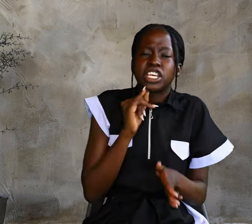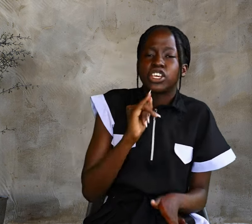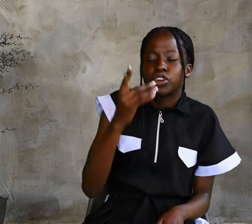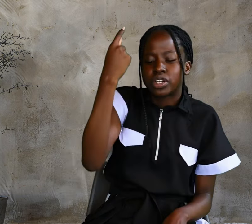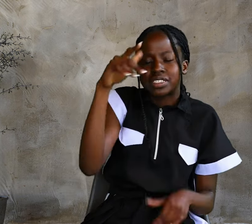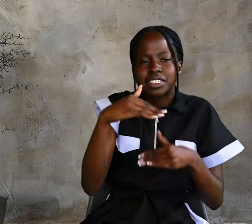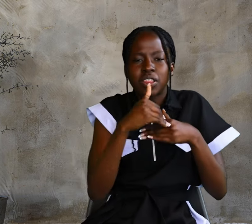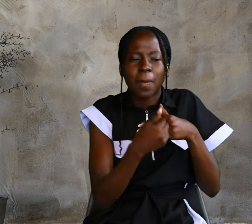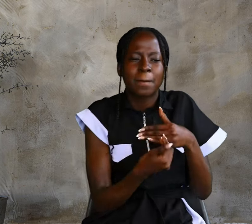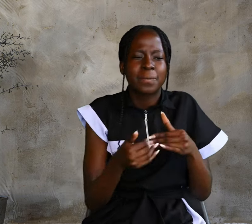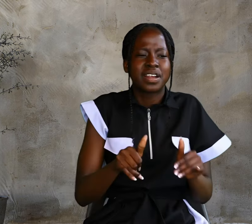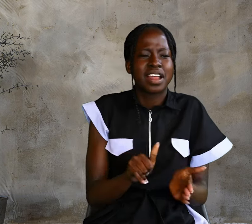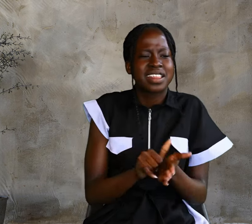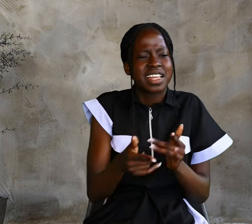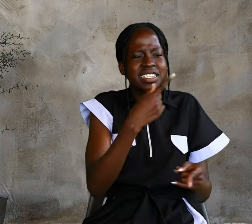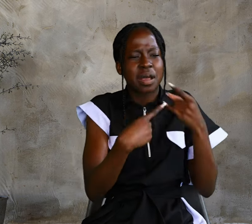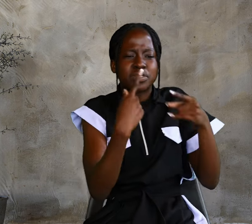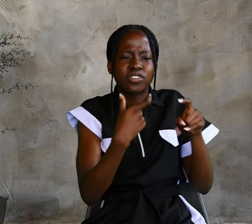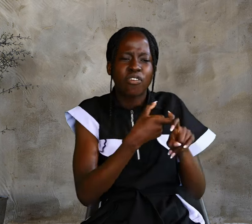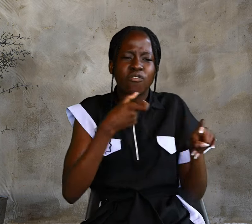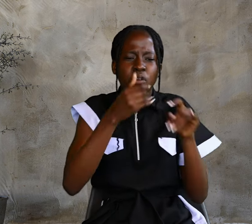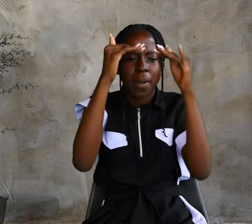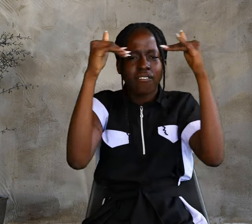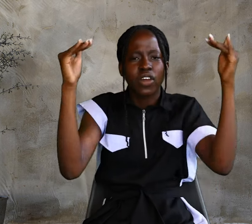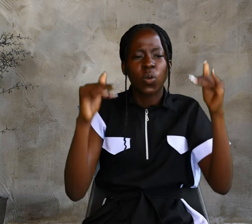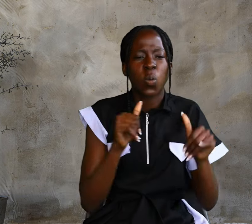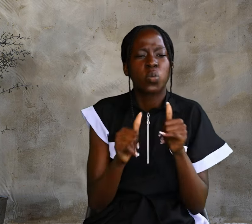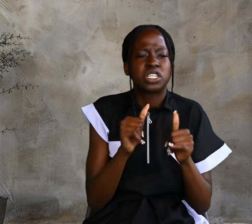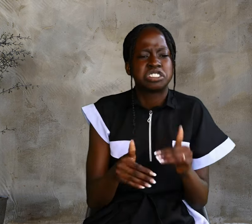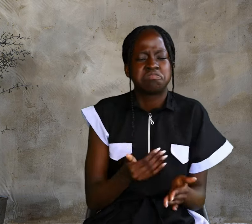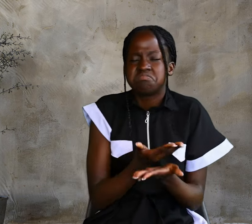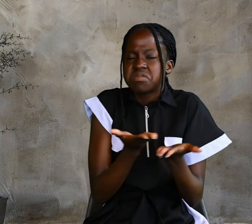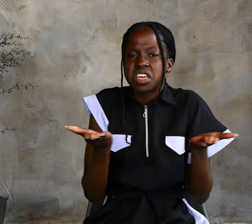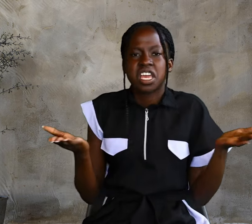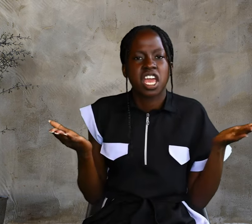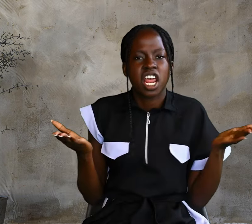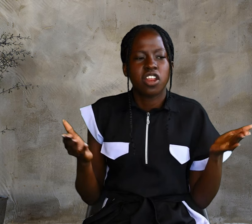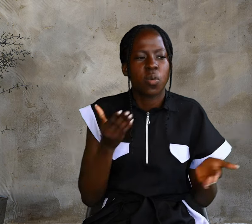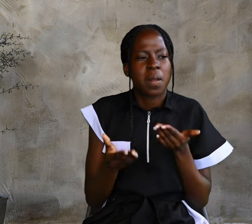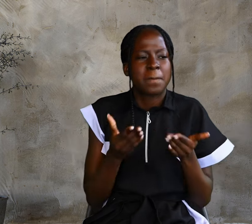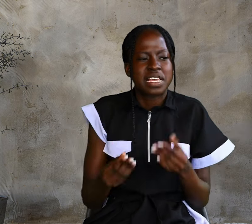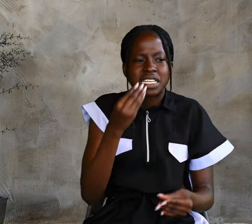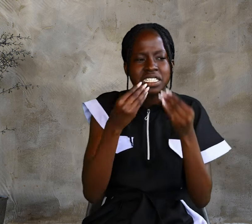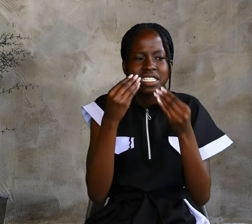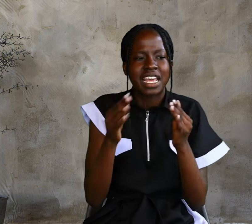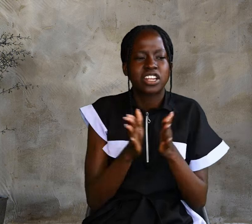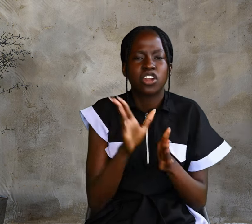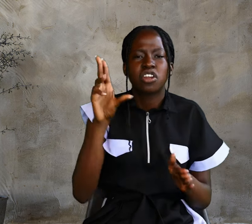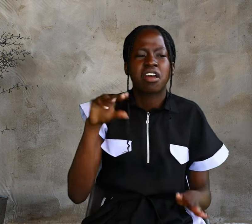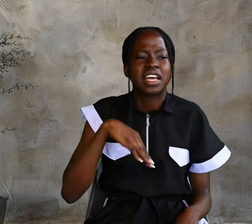But here is the bread that comes down from heaven which anyone may eat and not die.